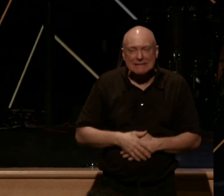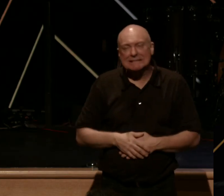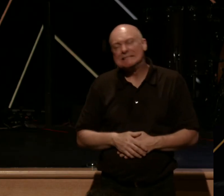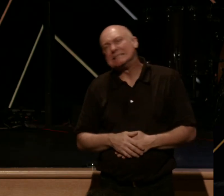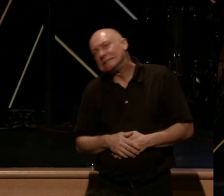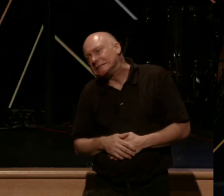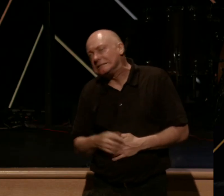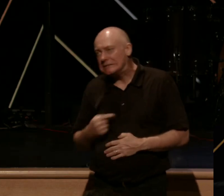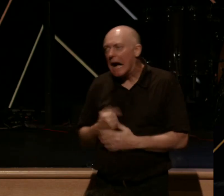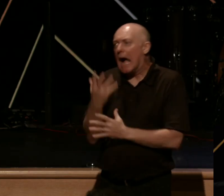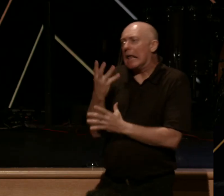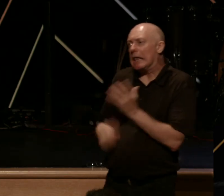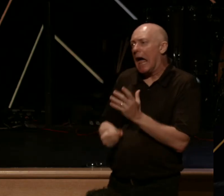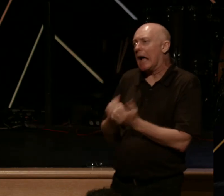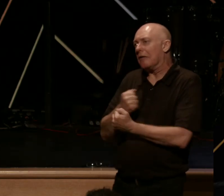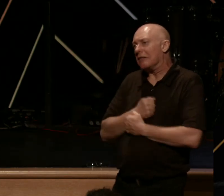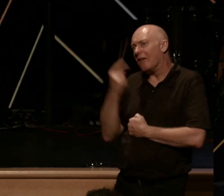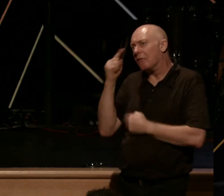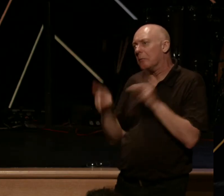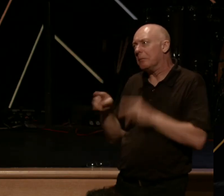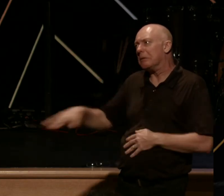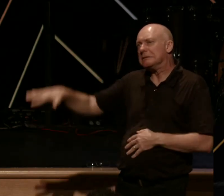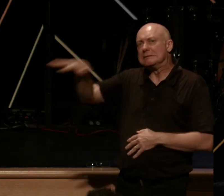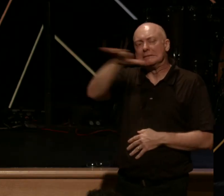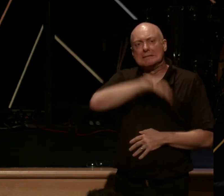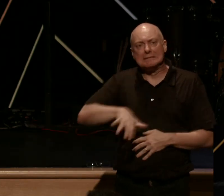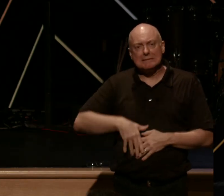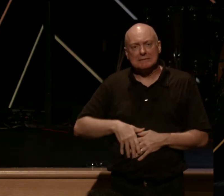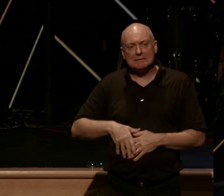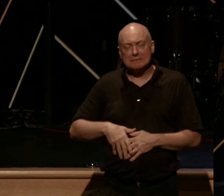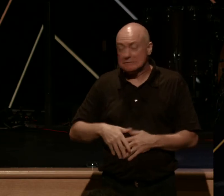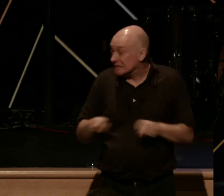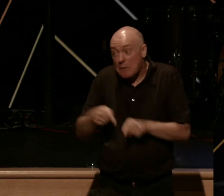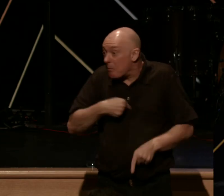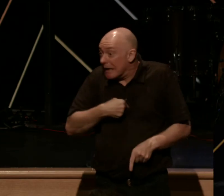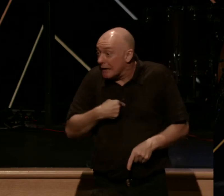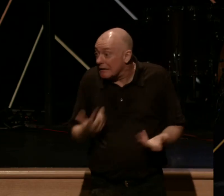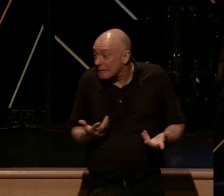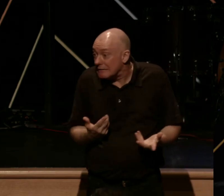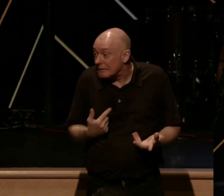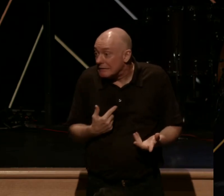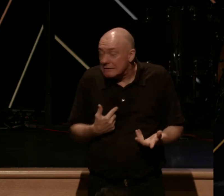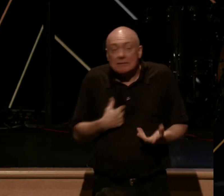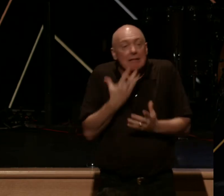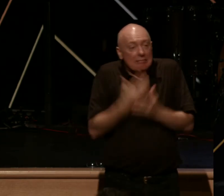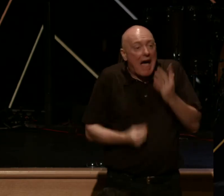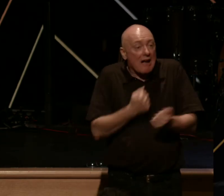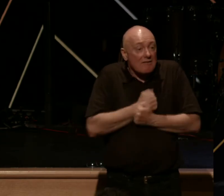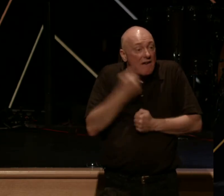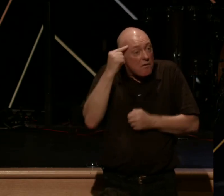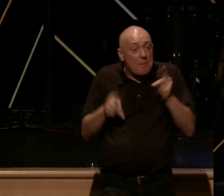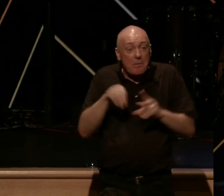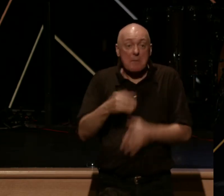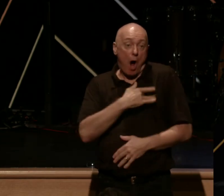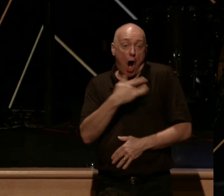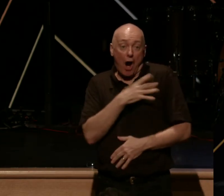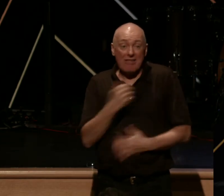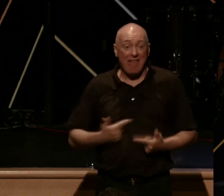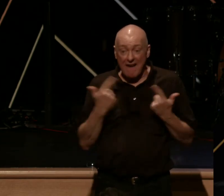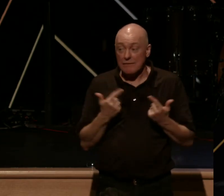for people in your heart and life, like I so often see a lack of love for people in my heart and in my life, if you can see that right now, listen,